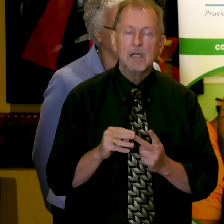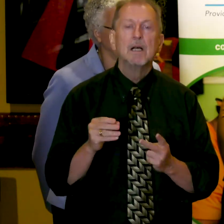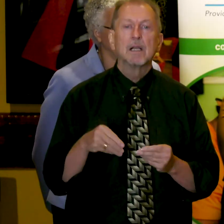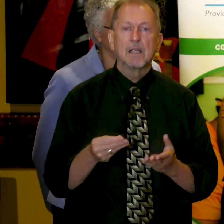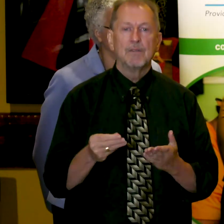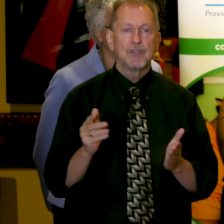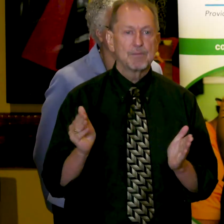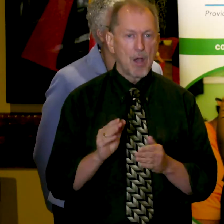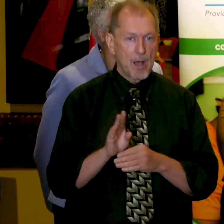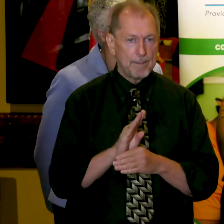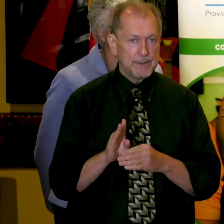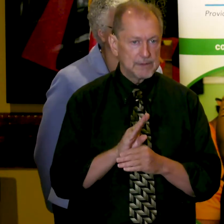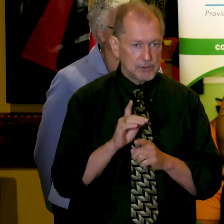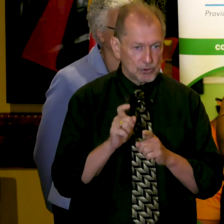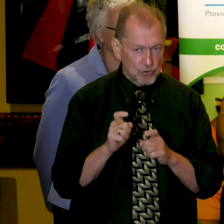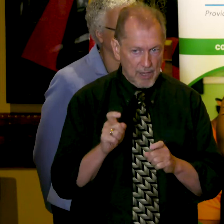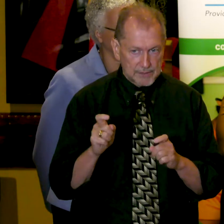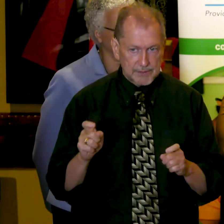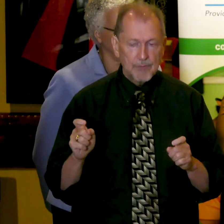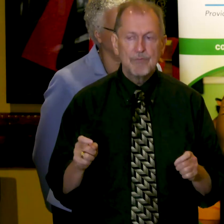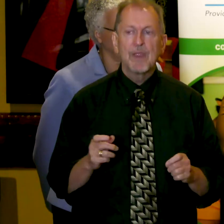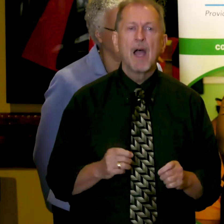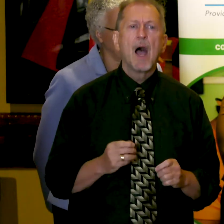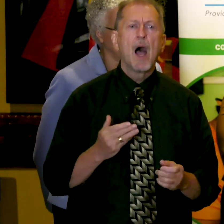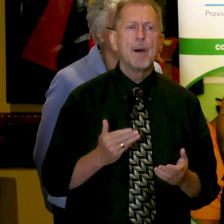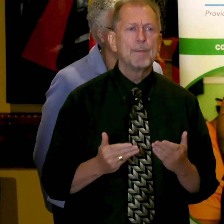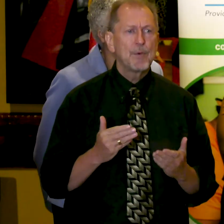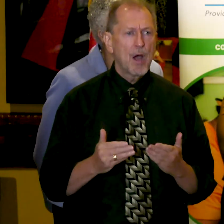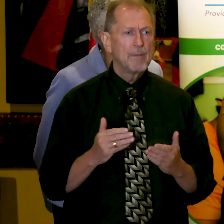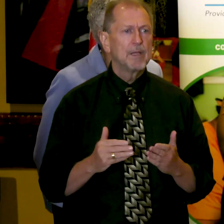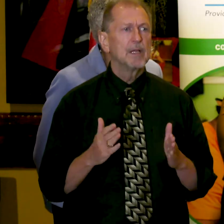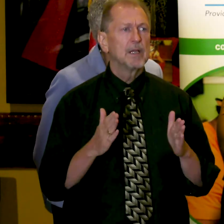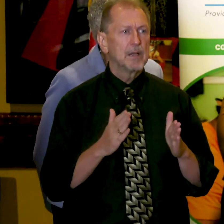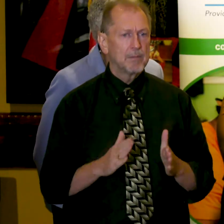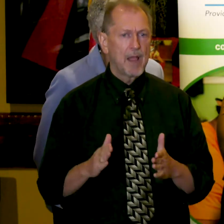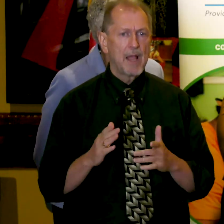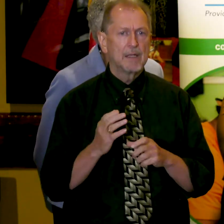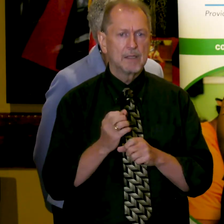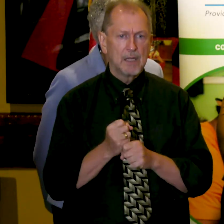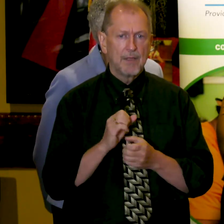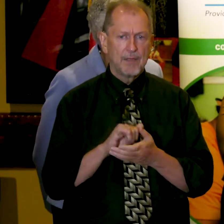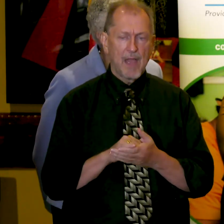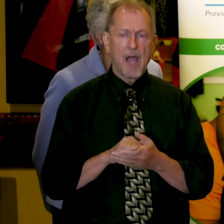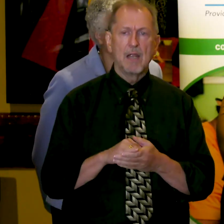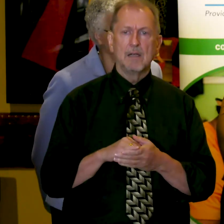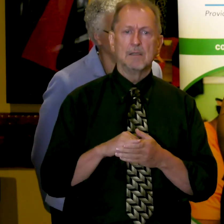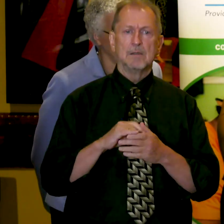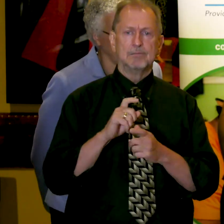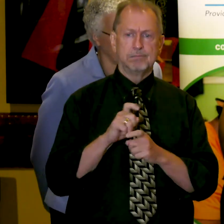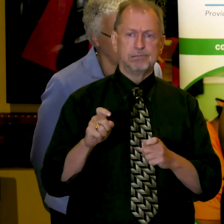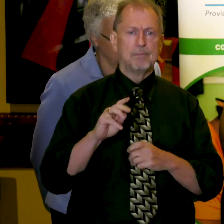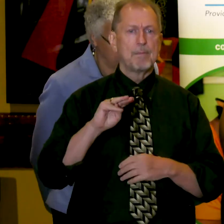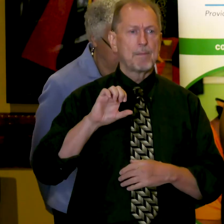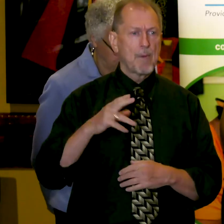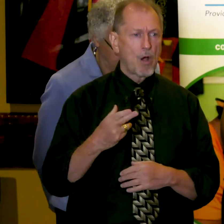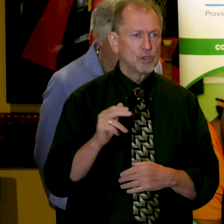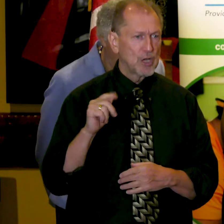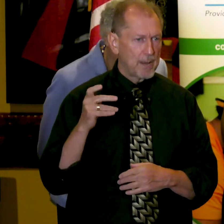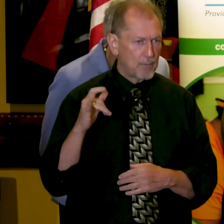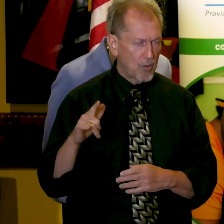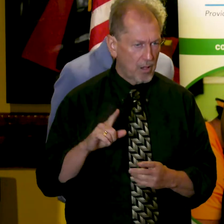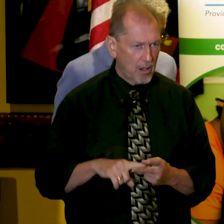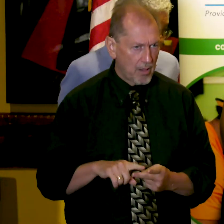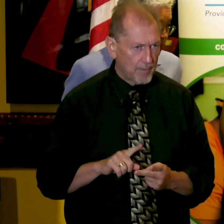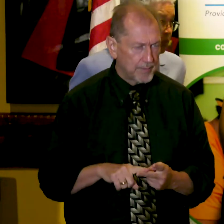grants and we will probably be planning, beginning to plan for that in March or April. And our intent